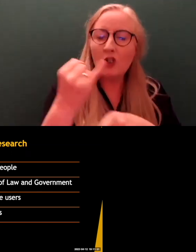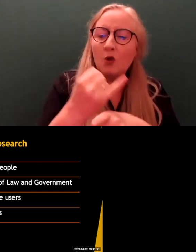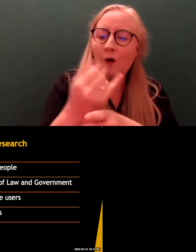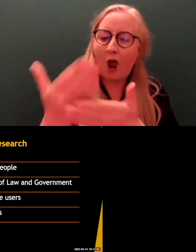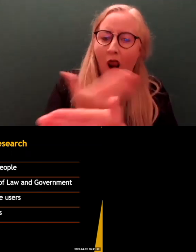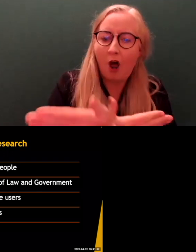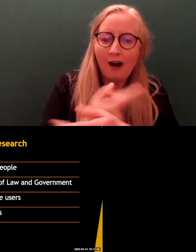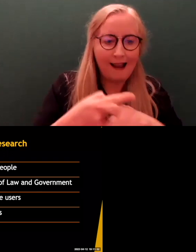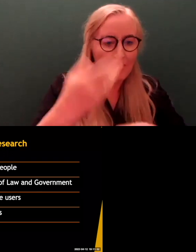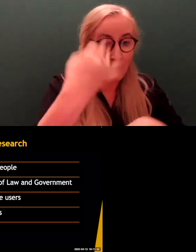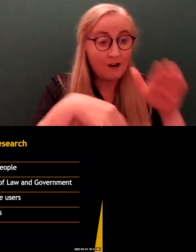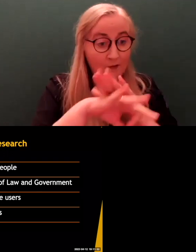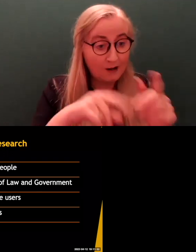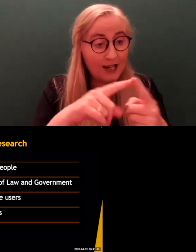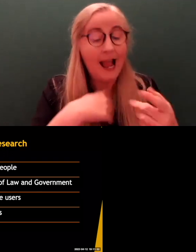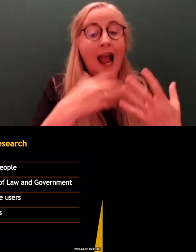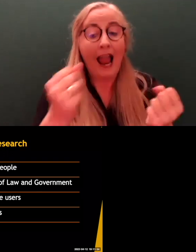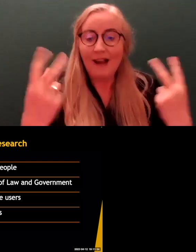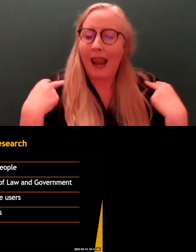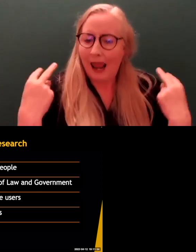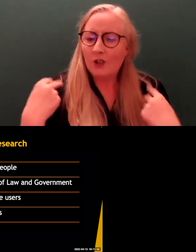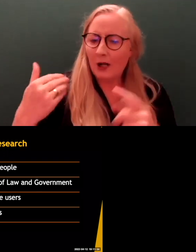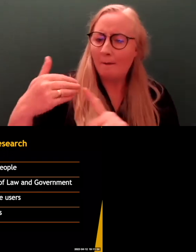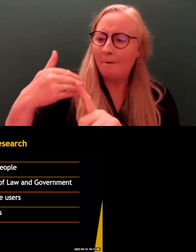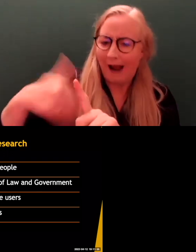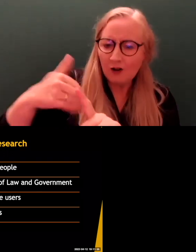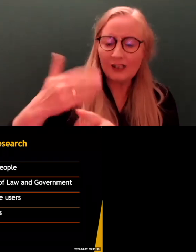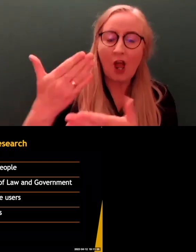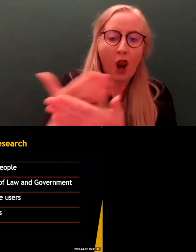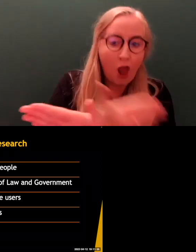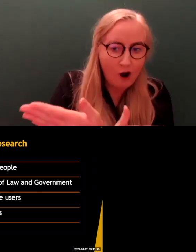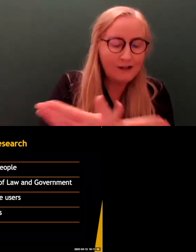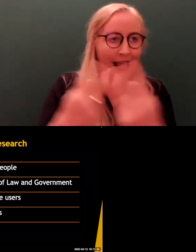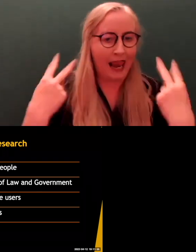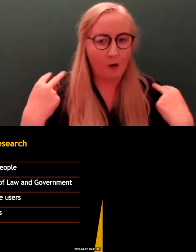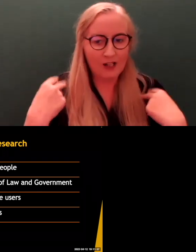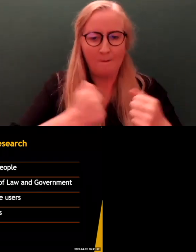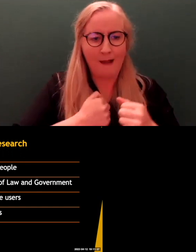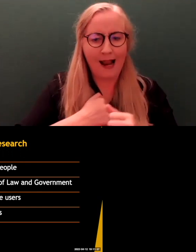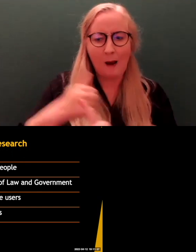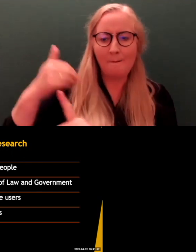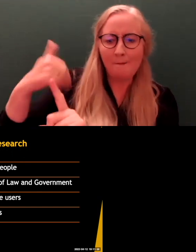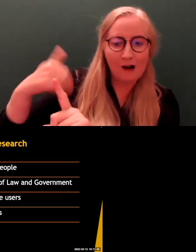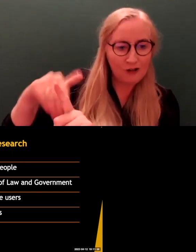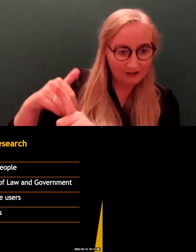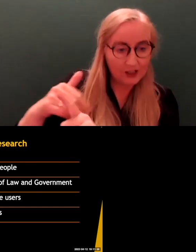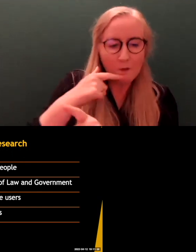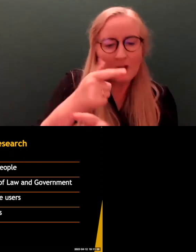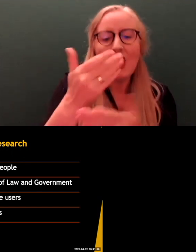I have a language background. have a background in law and language, but it was the School of Law and Government, so the focus was